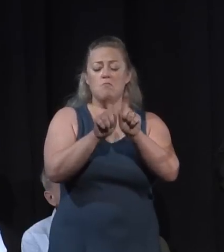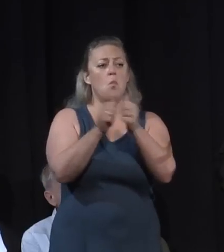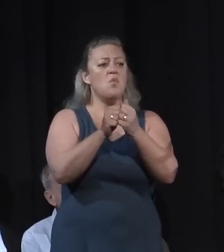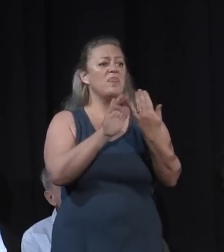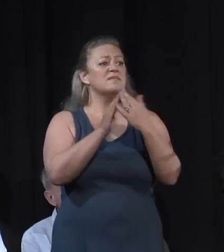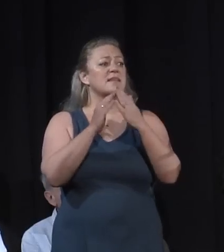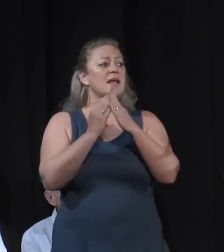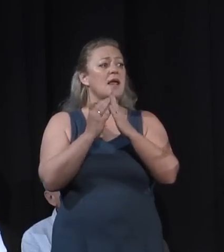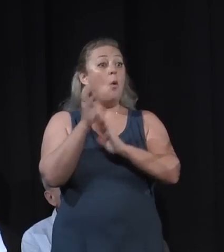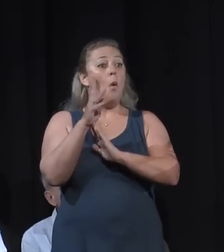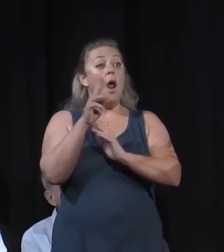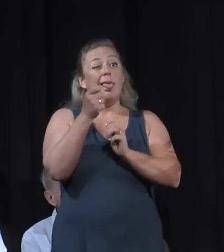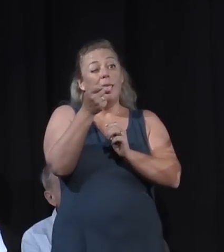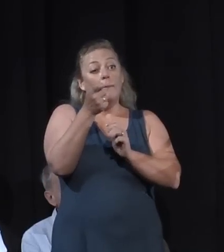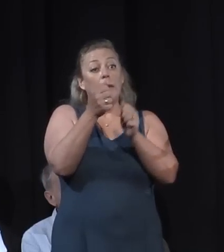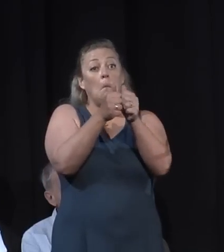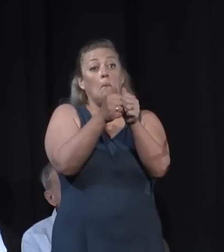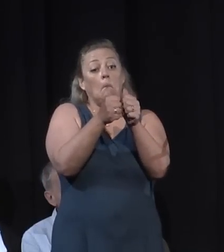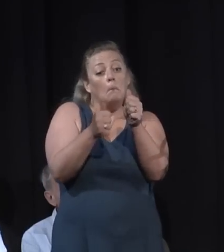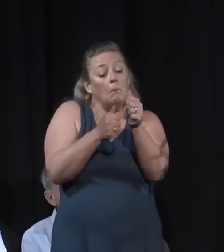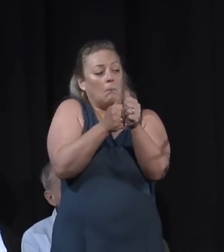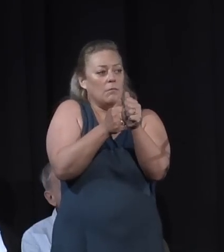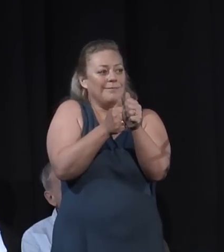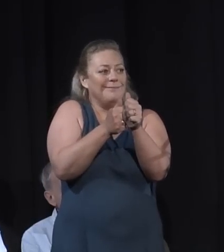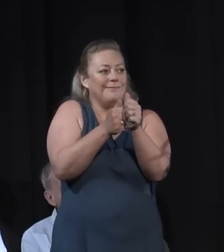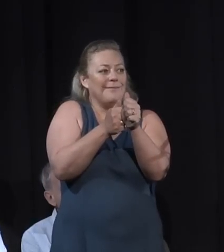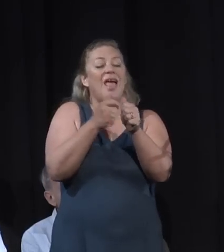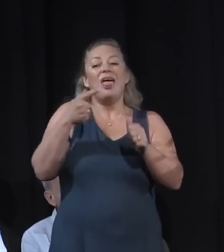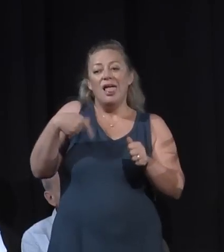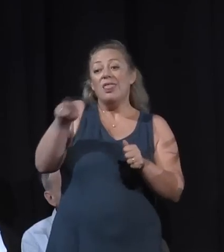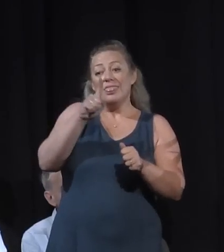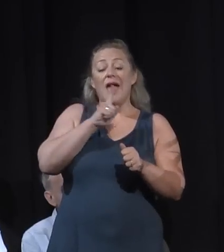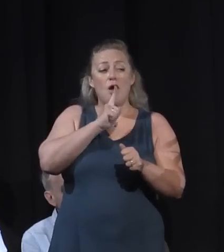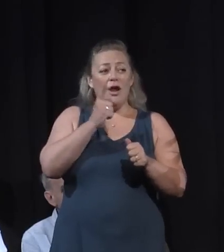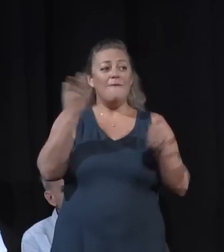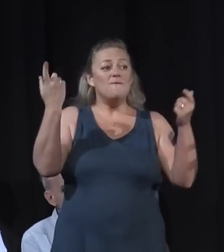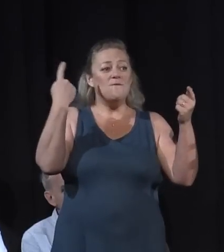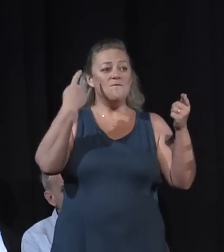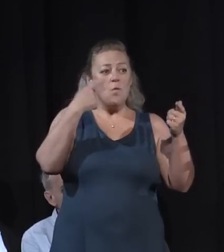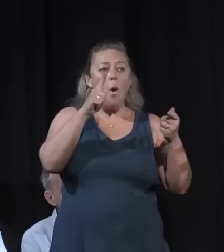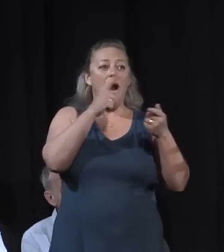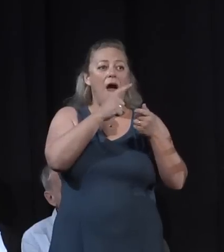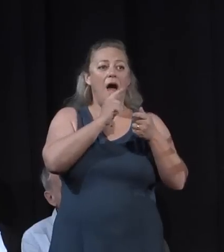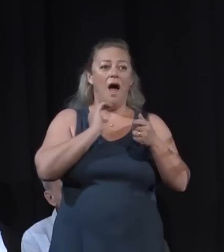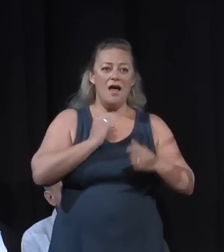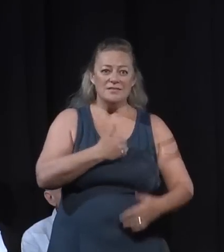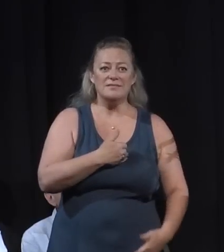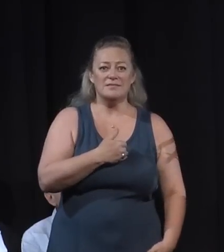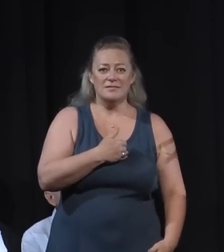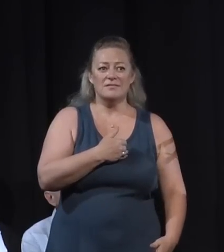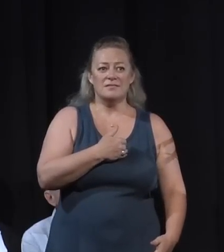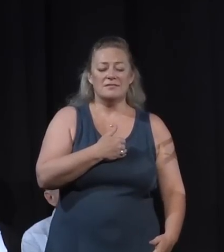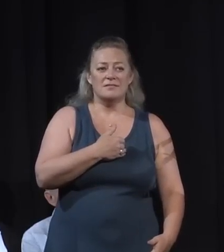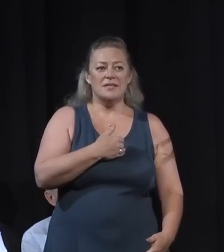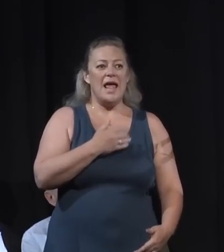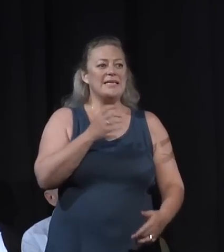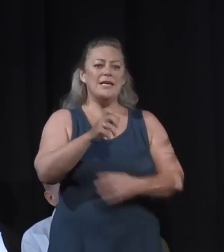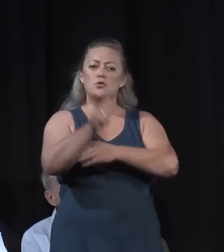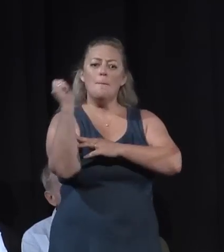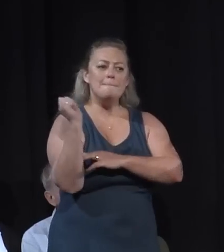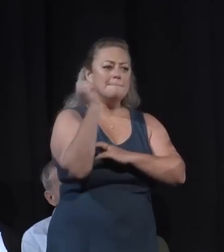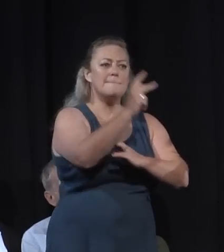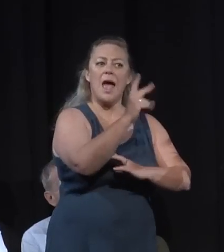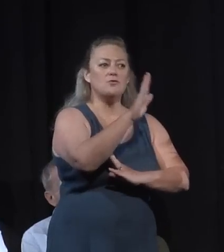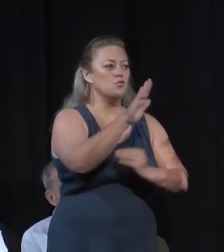bit behind us. They're here for us. They are here to get you back to your neighborhoods. They are here to make sure this community gets